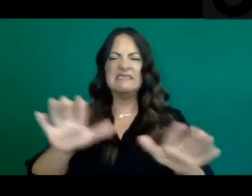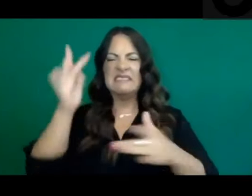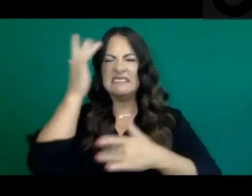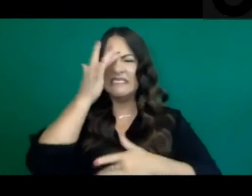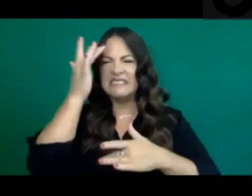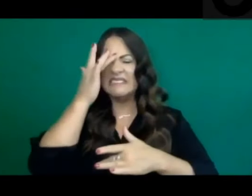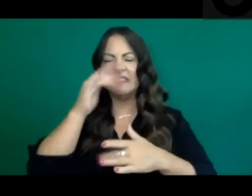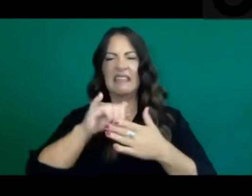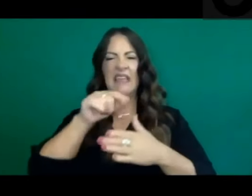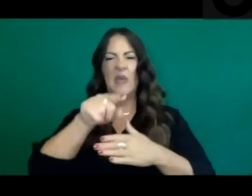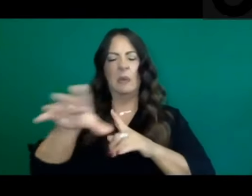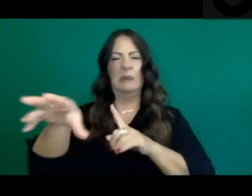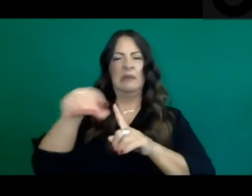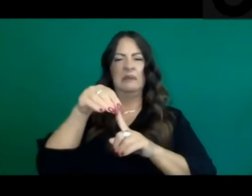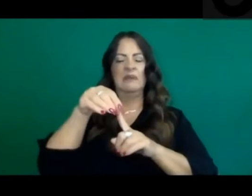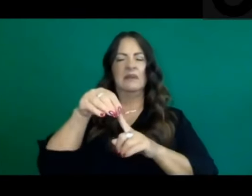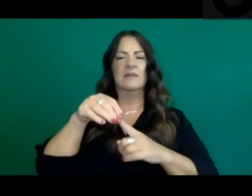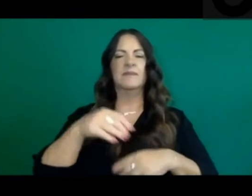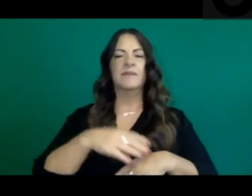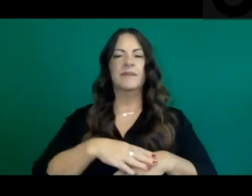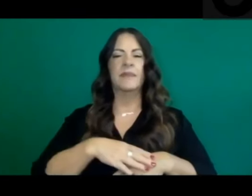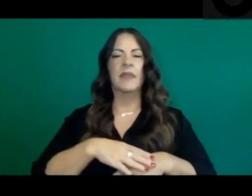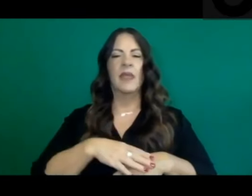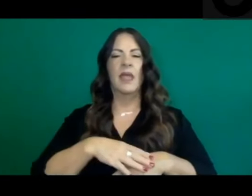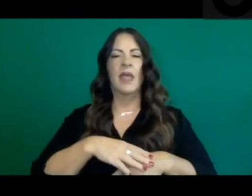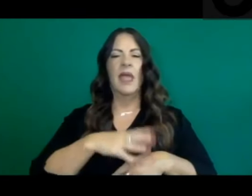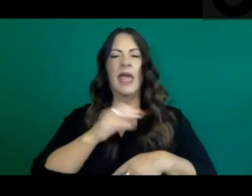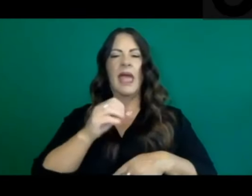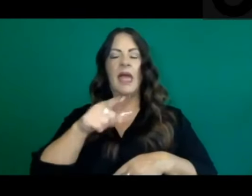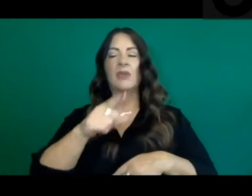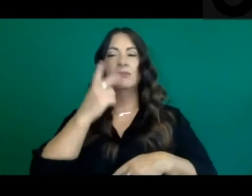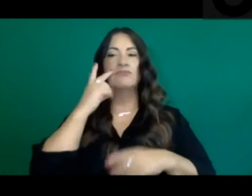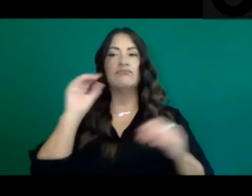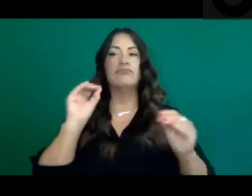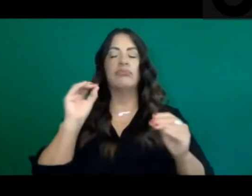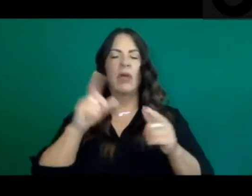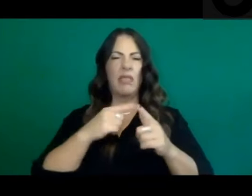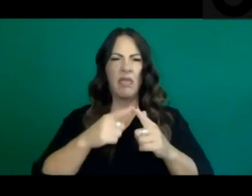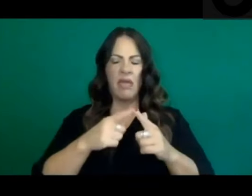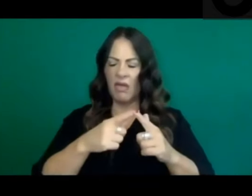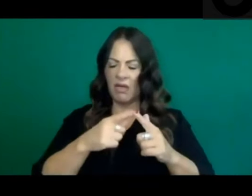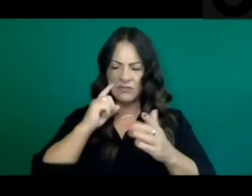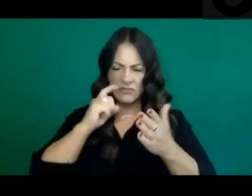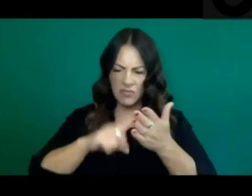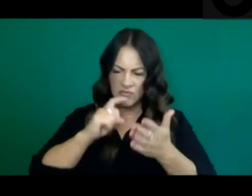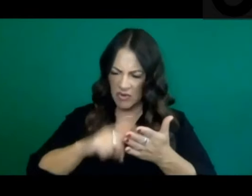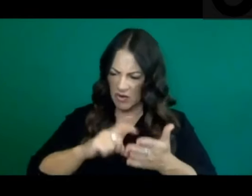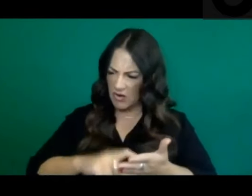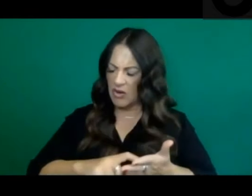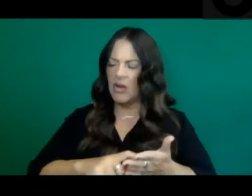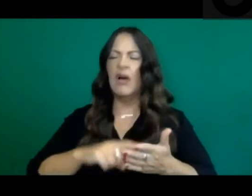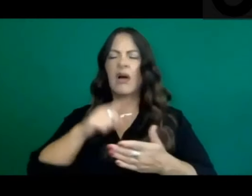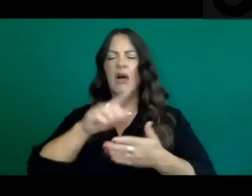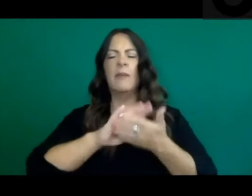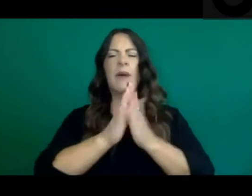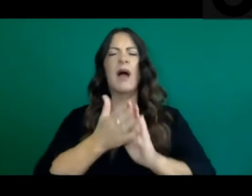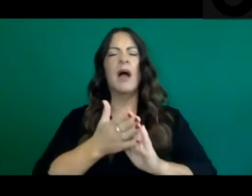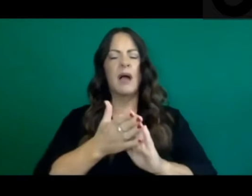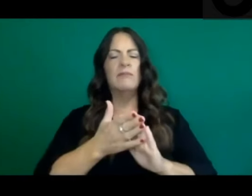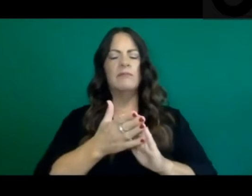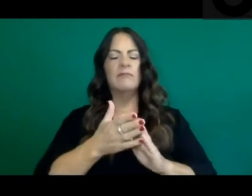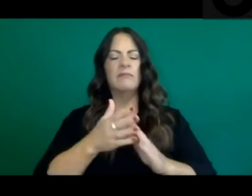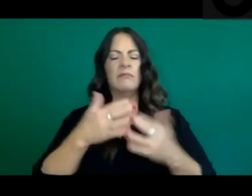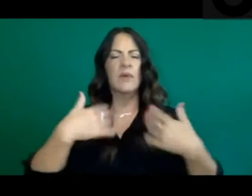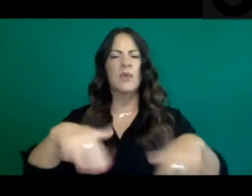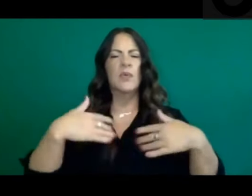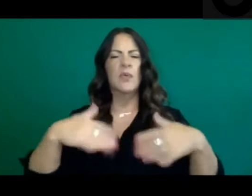aren't seeing and then you begin to see raises your risk tolerance or at least your focus on